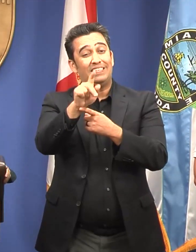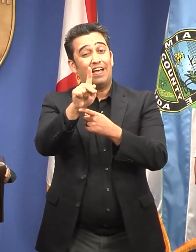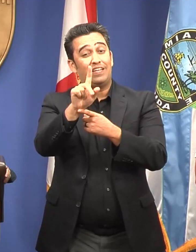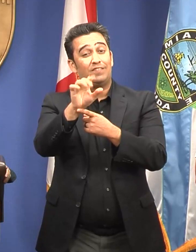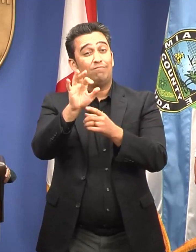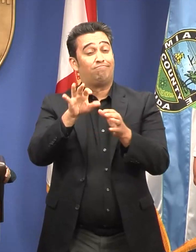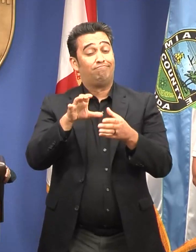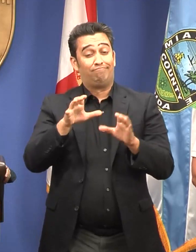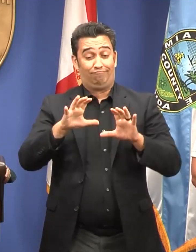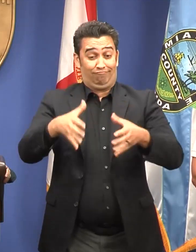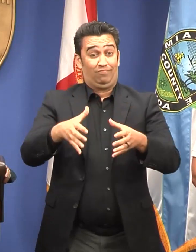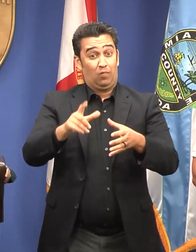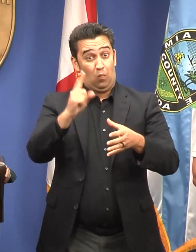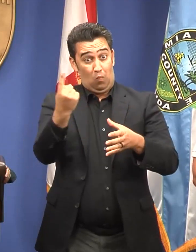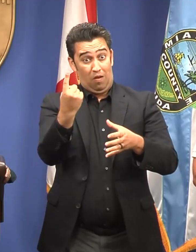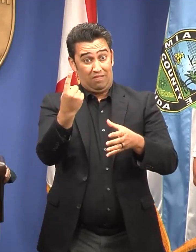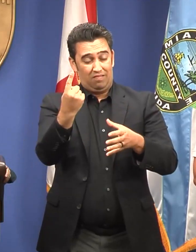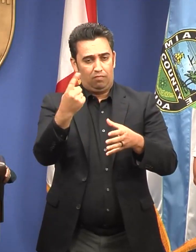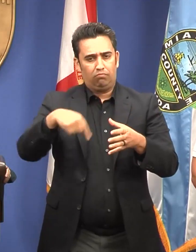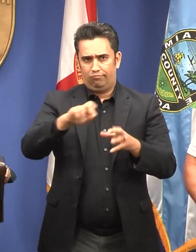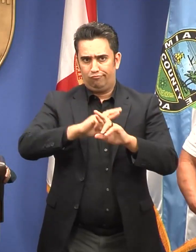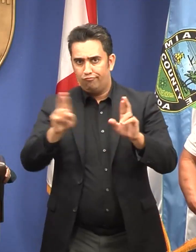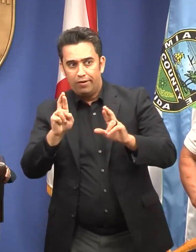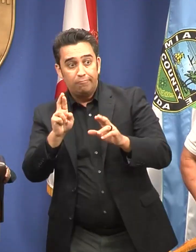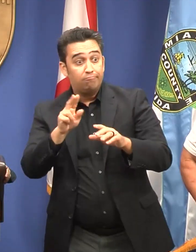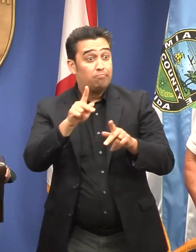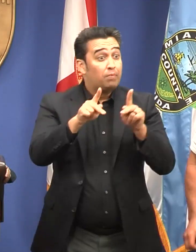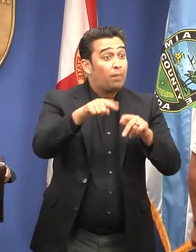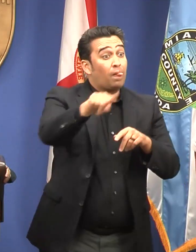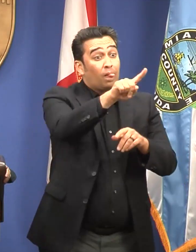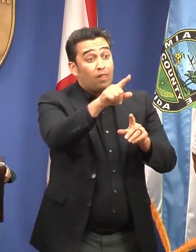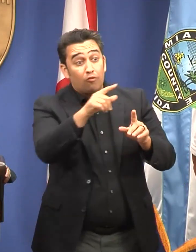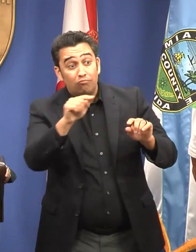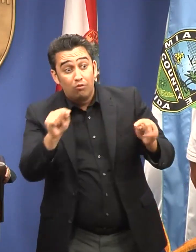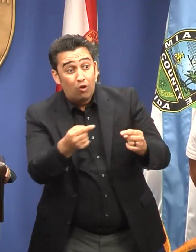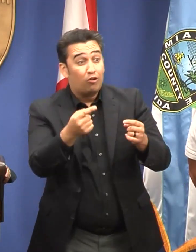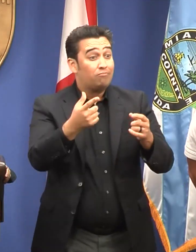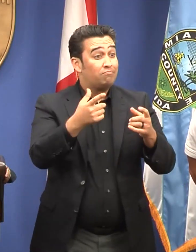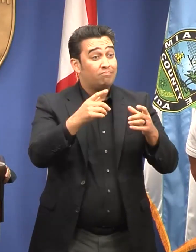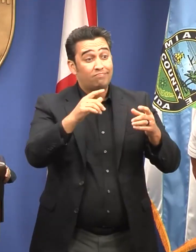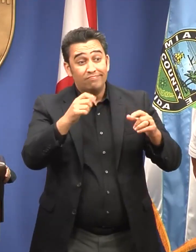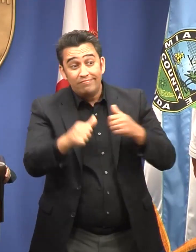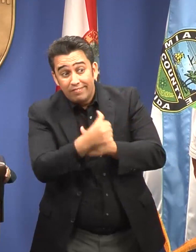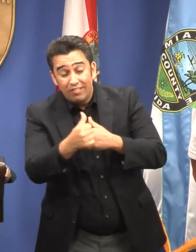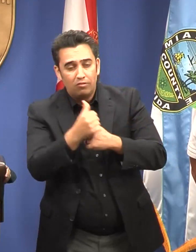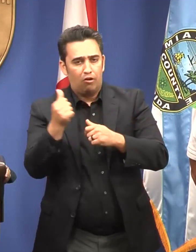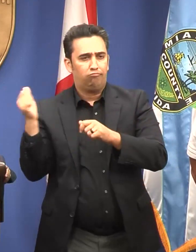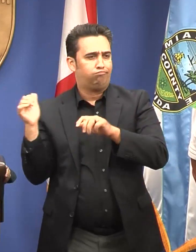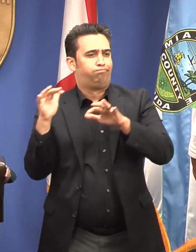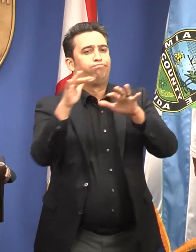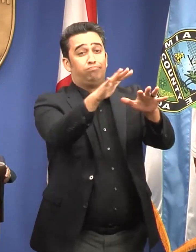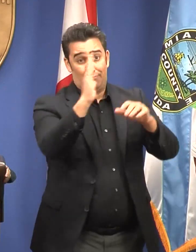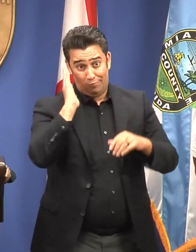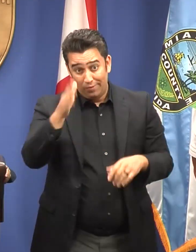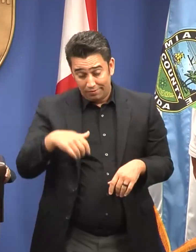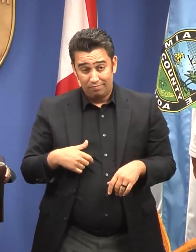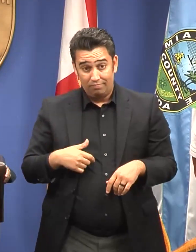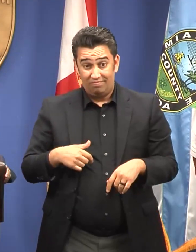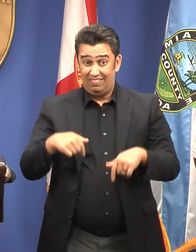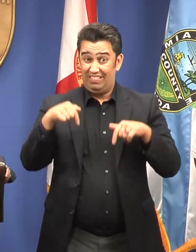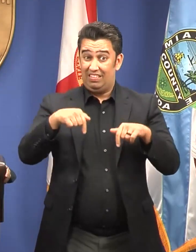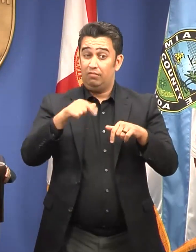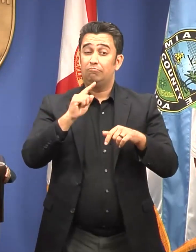ready to deploy across the state to support impacted communities, and we have already sent a team. This is a major